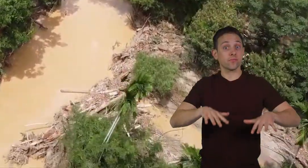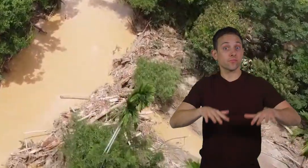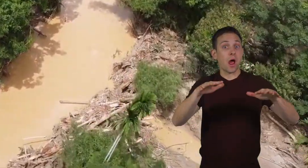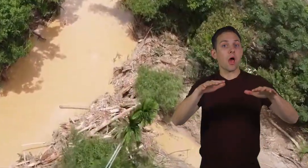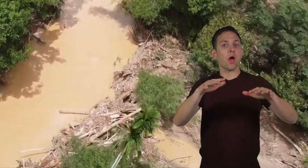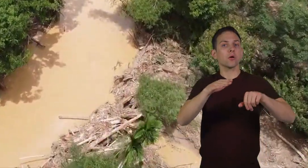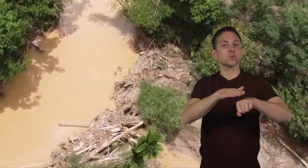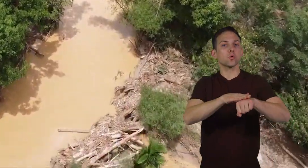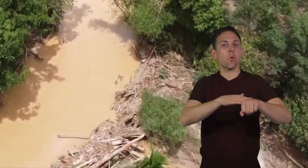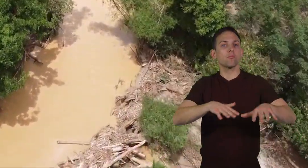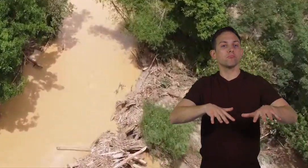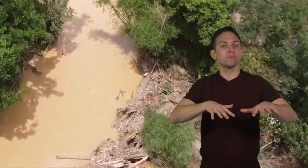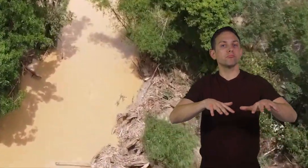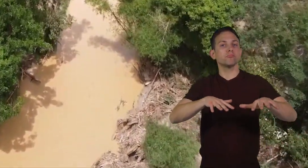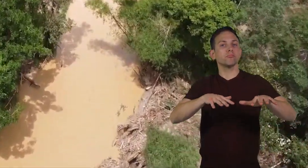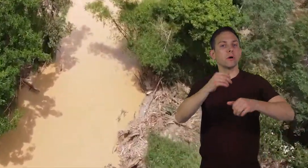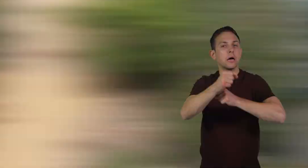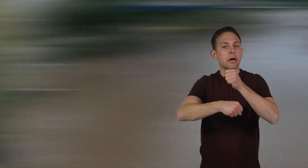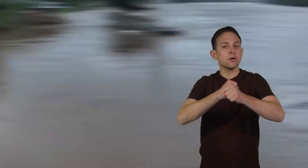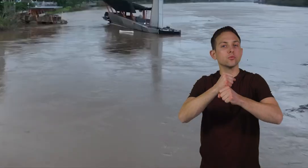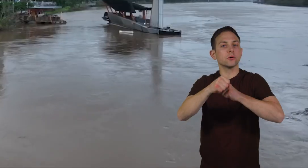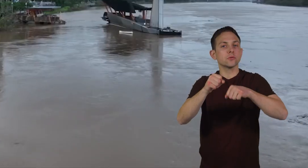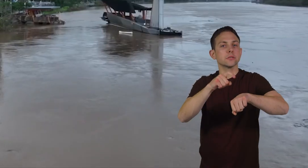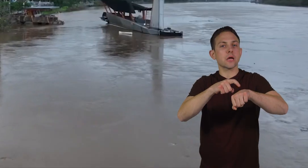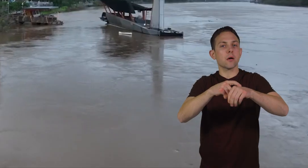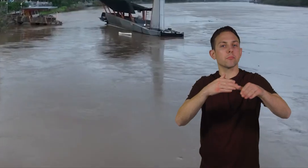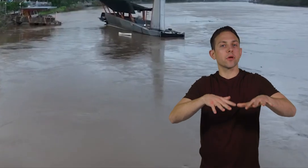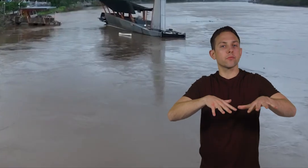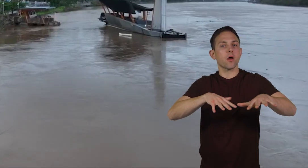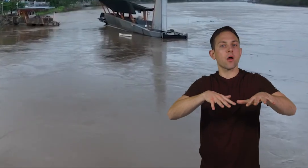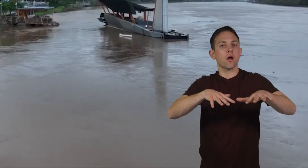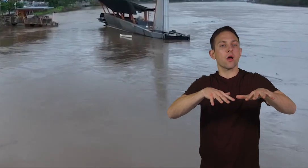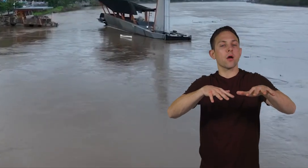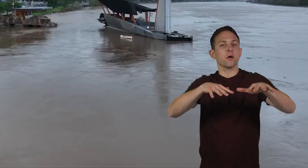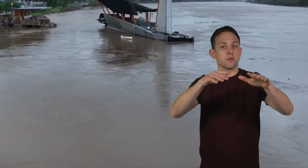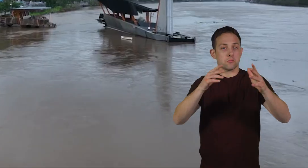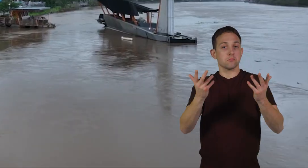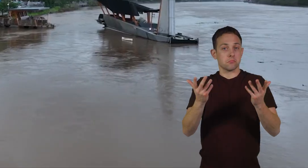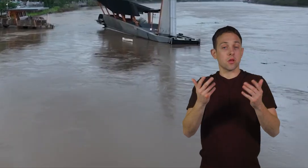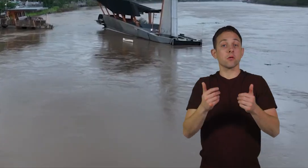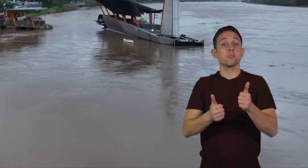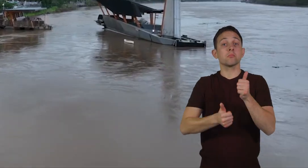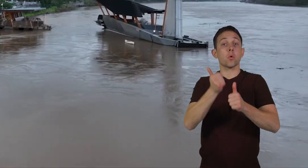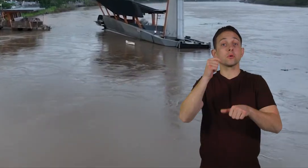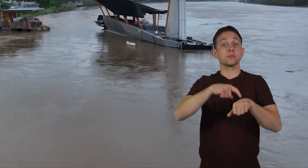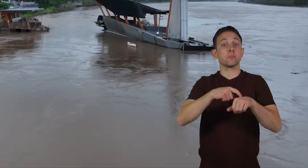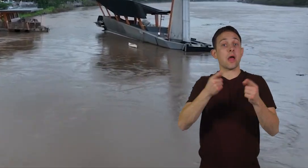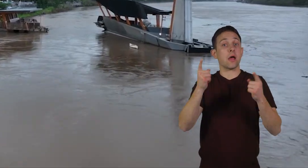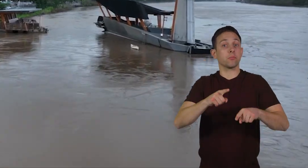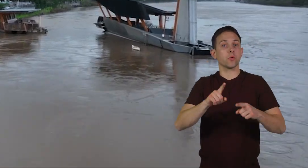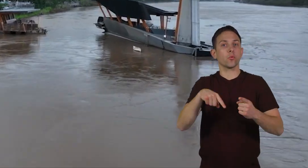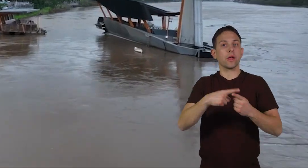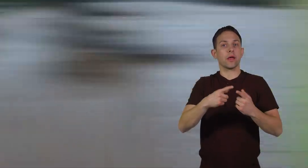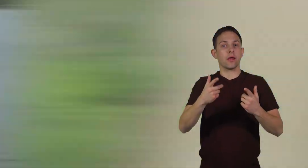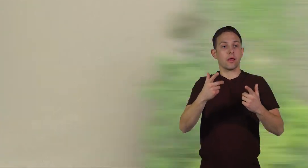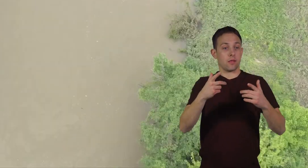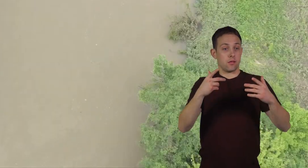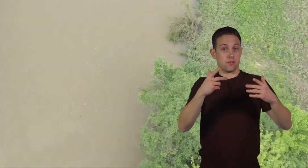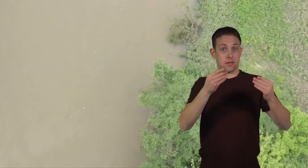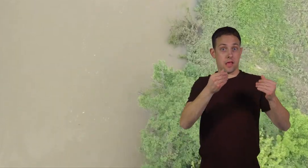gradually, over a longer period of time. Most of the time, this happens when bodies of water overflow